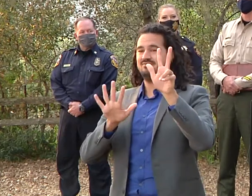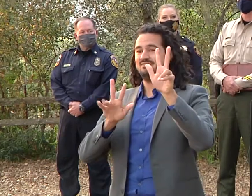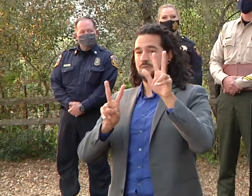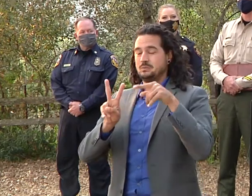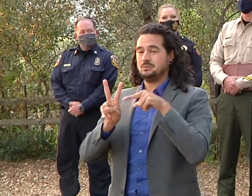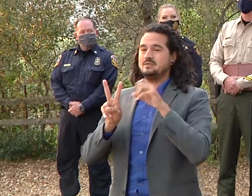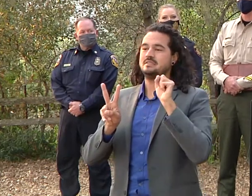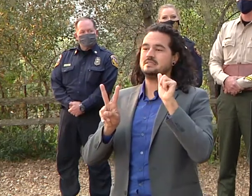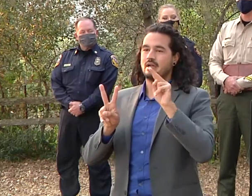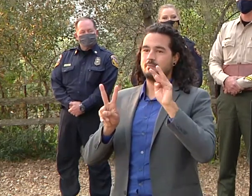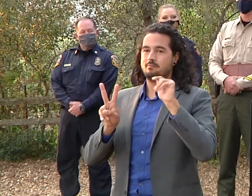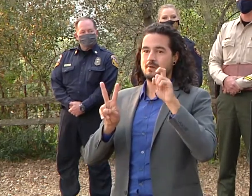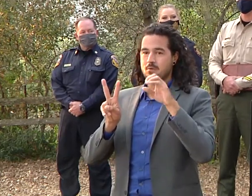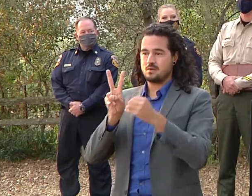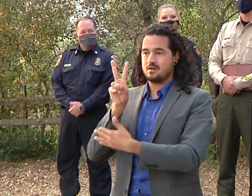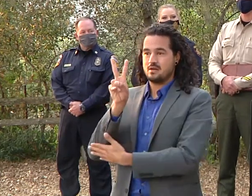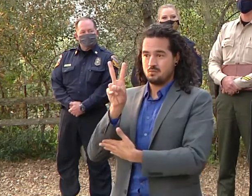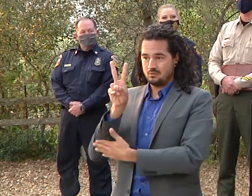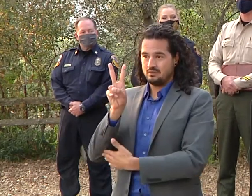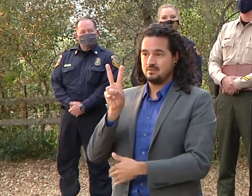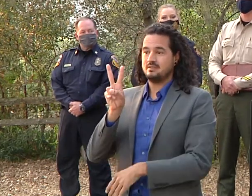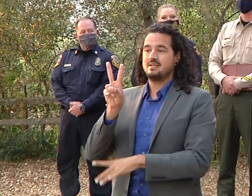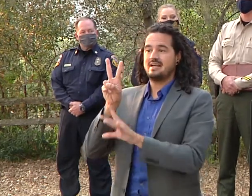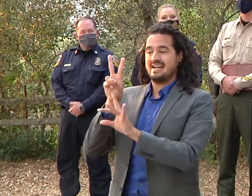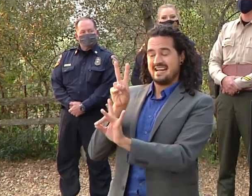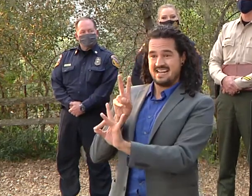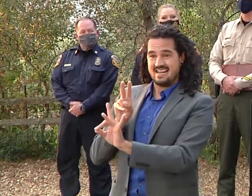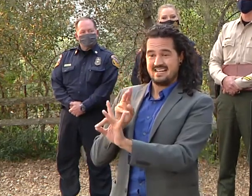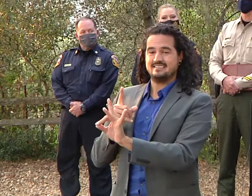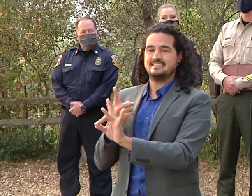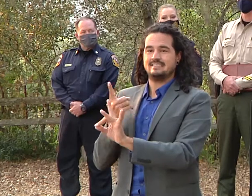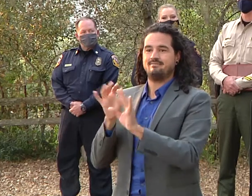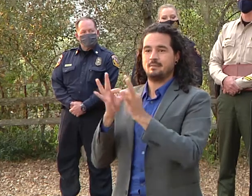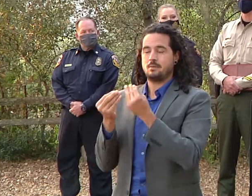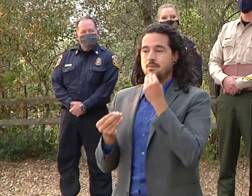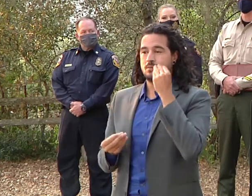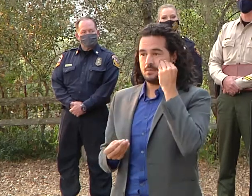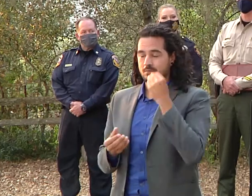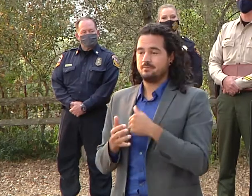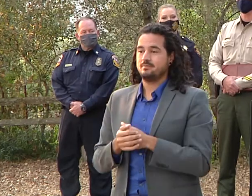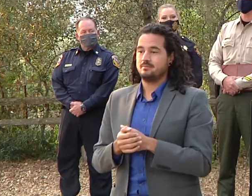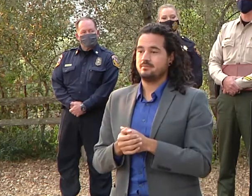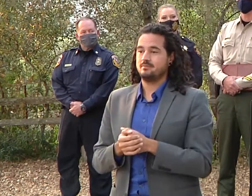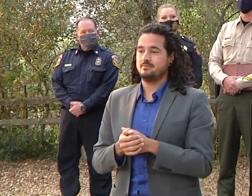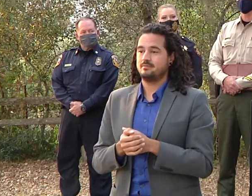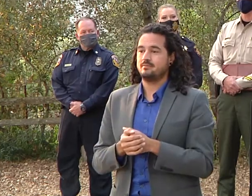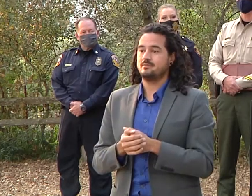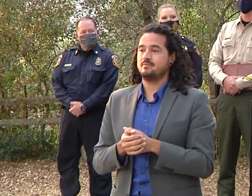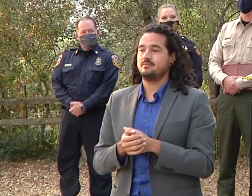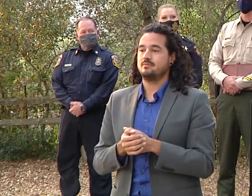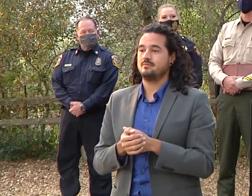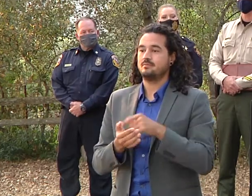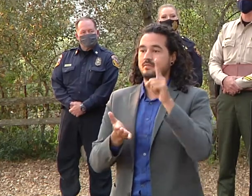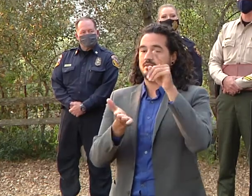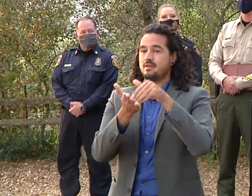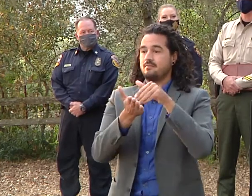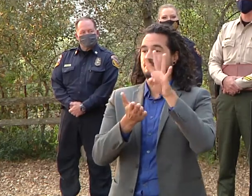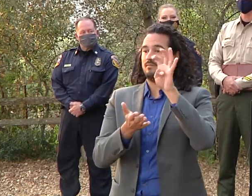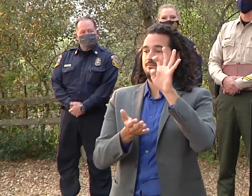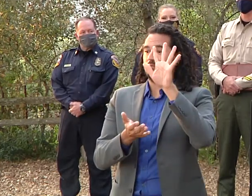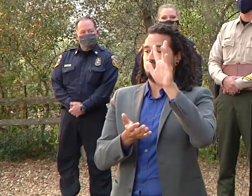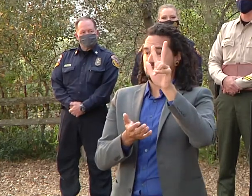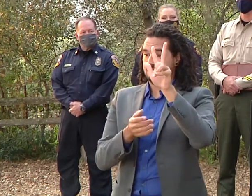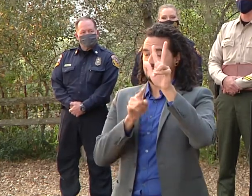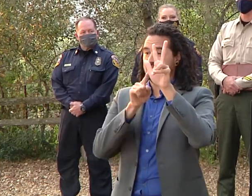eight of which are single family residents there's fourteen hundred one four zero one structures destroyed